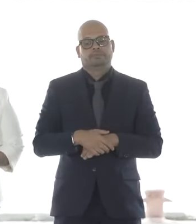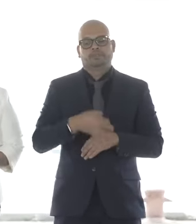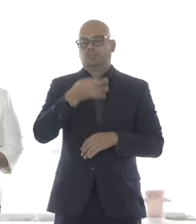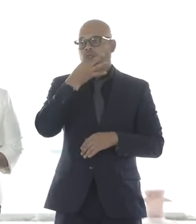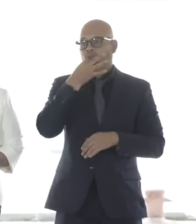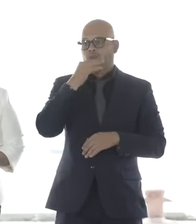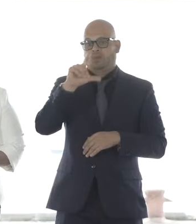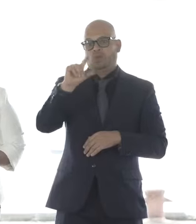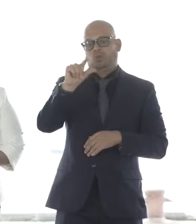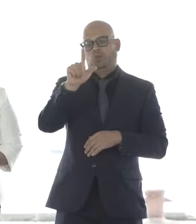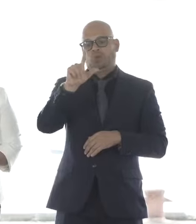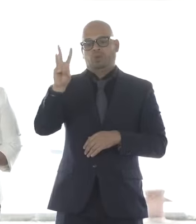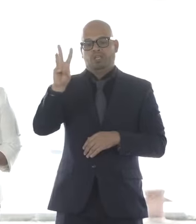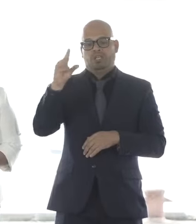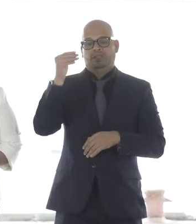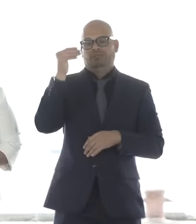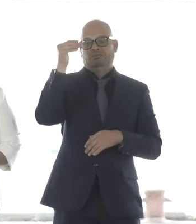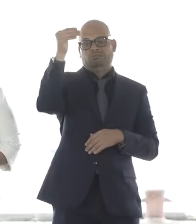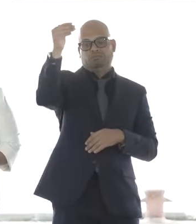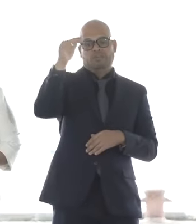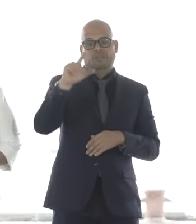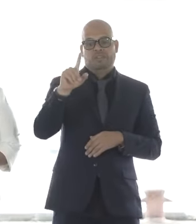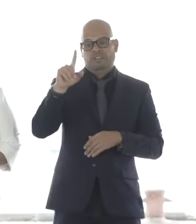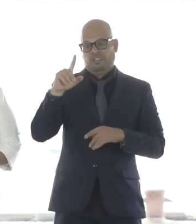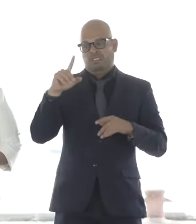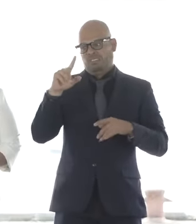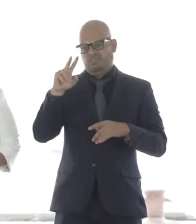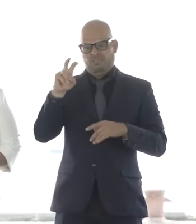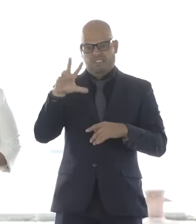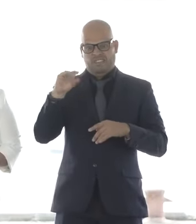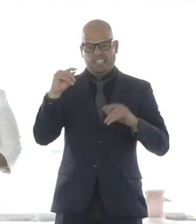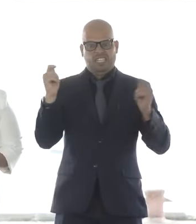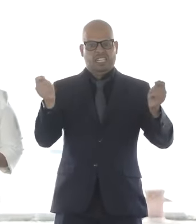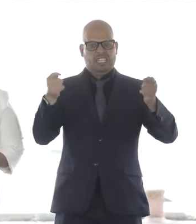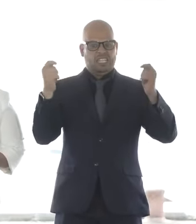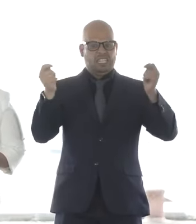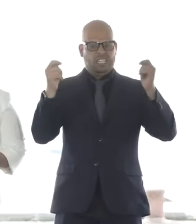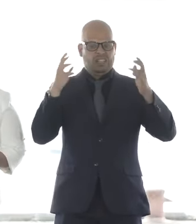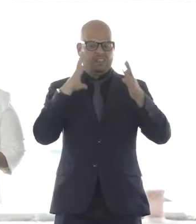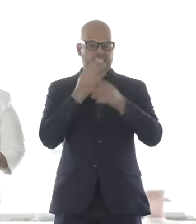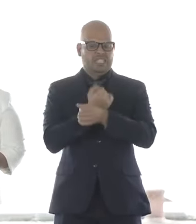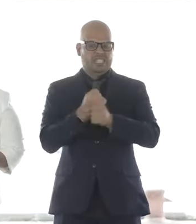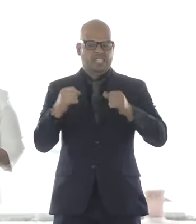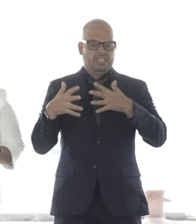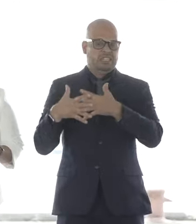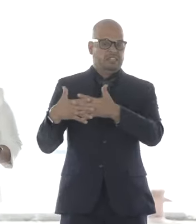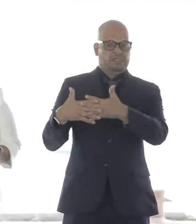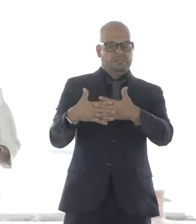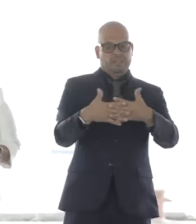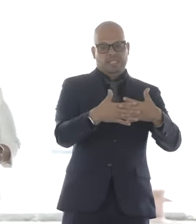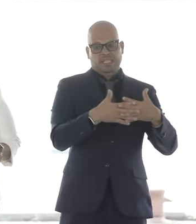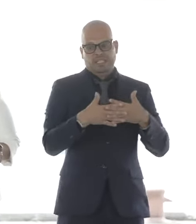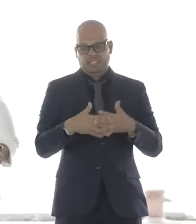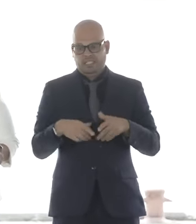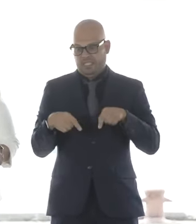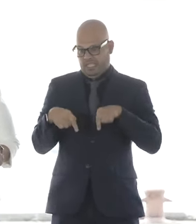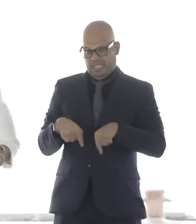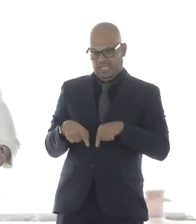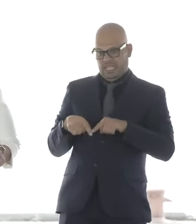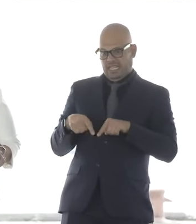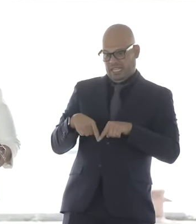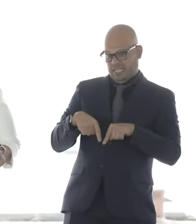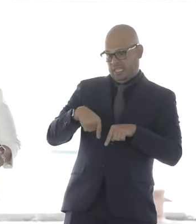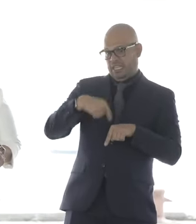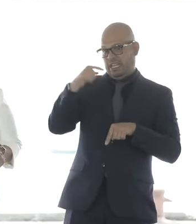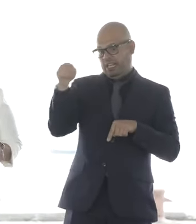revolution. A lot of that work started here. Philadelphia and Virginia are trying to claim history. the mantle of history. We're pushing back.